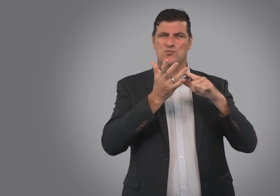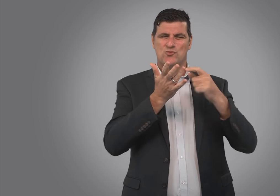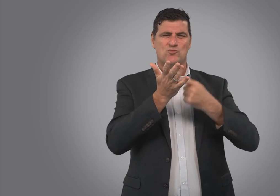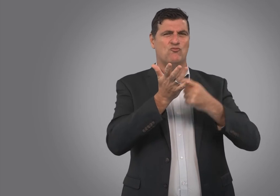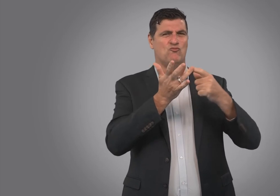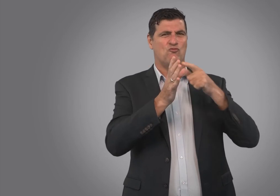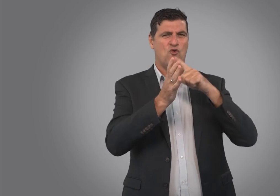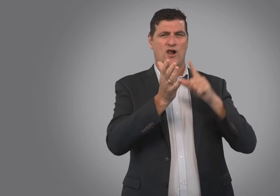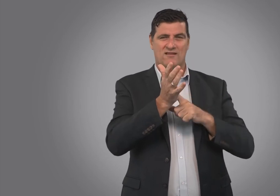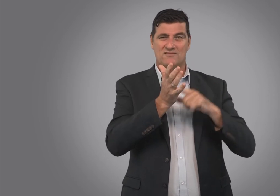Society.